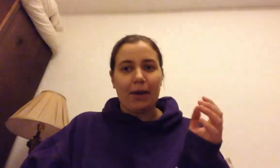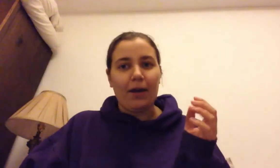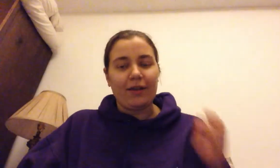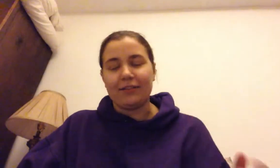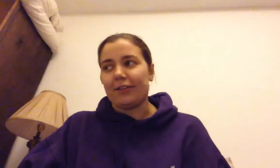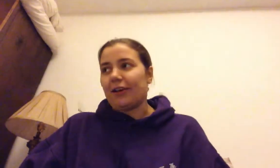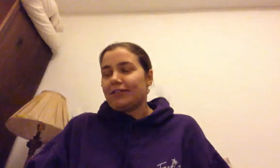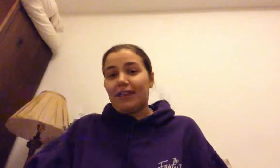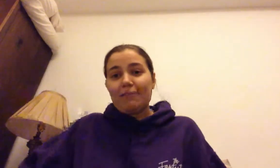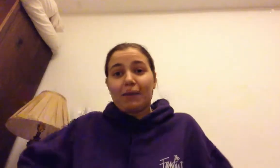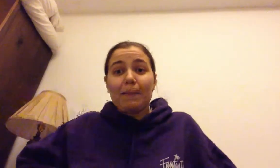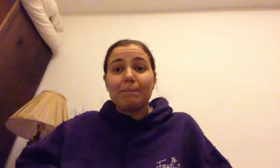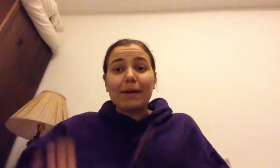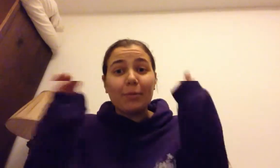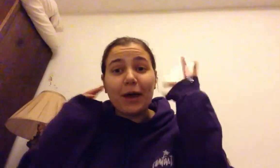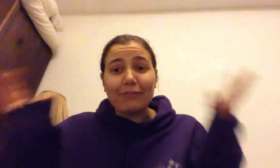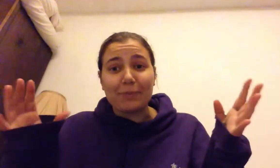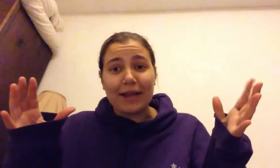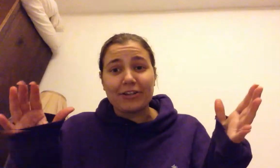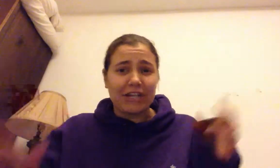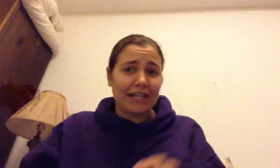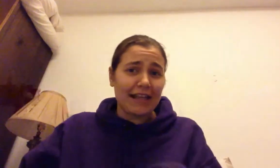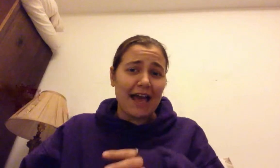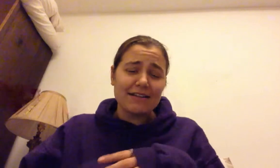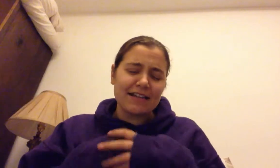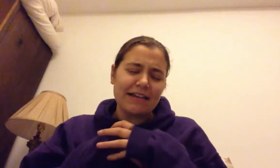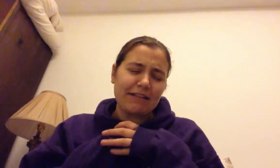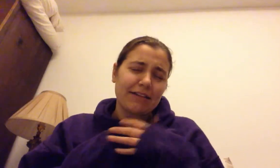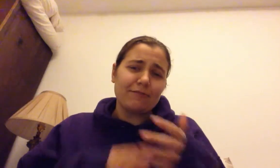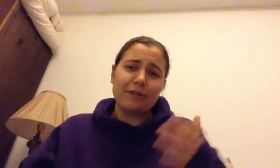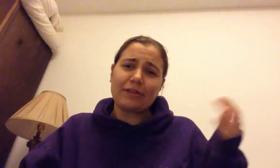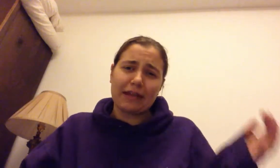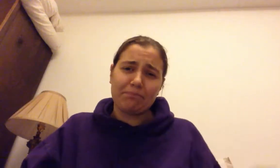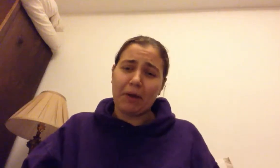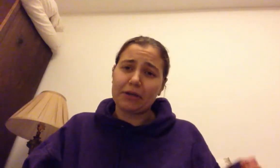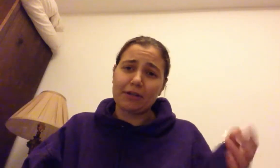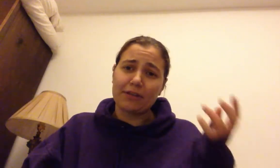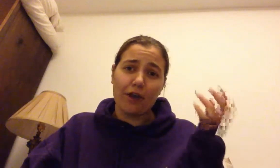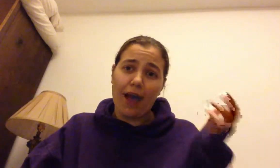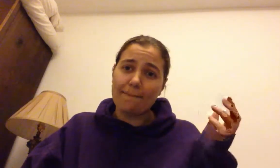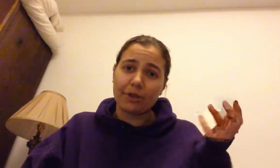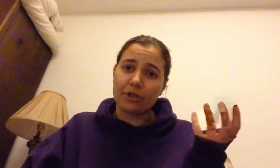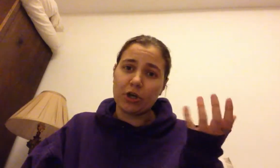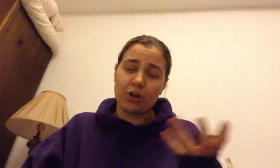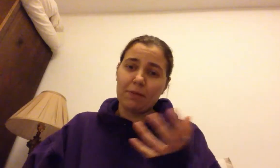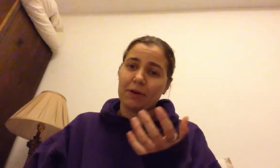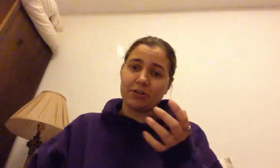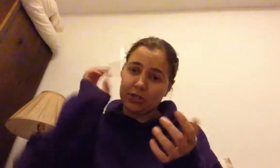identity crisis. Um, but I'm applying for PhDs and it's confusing and muddled, so I'm going to be personal